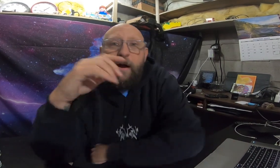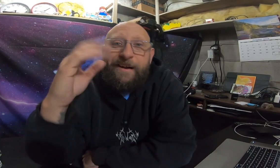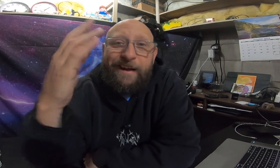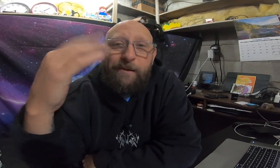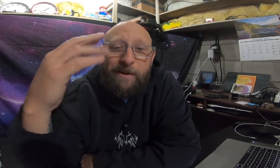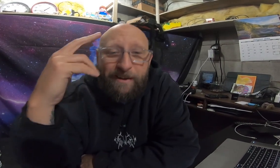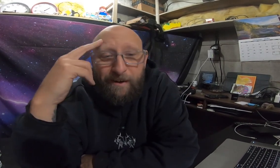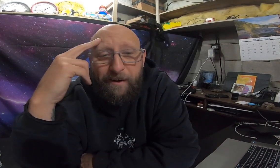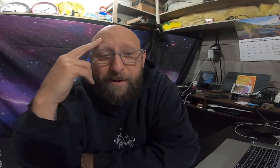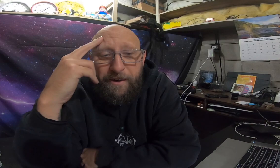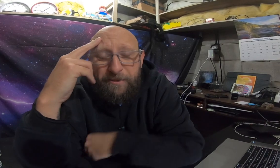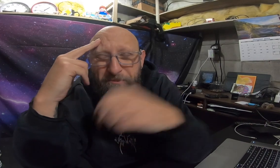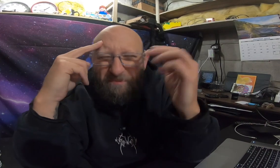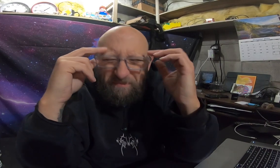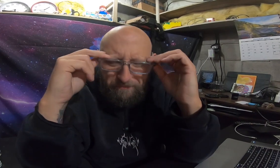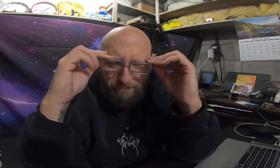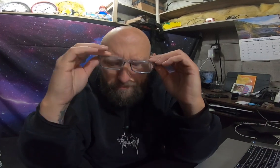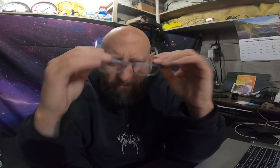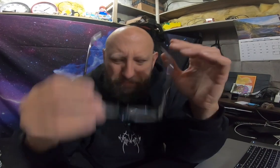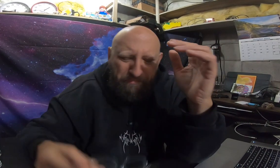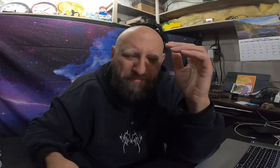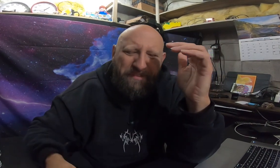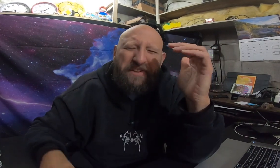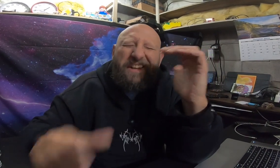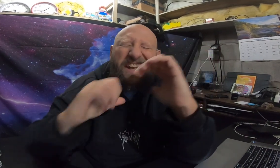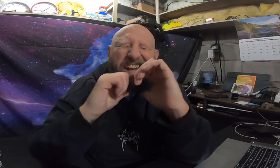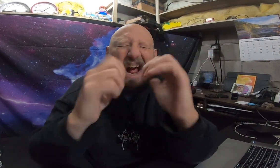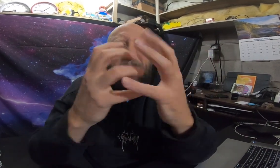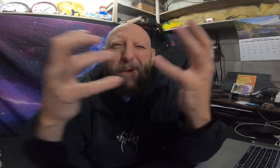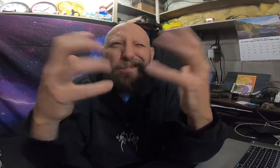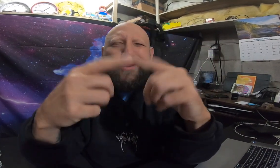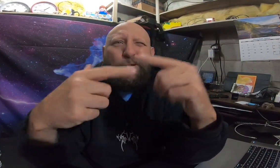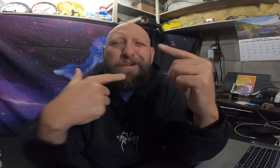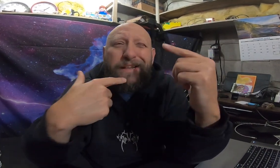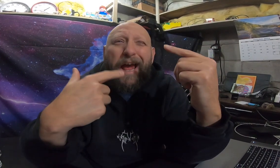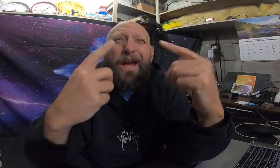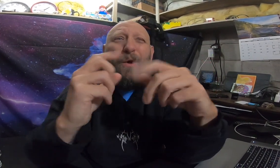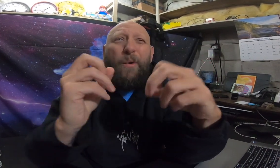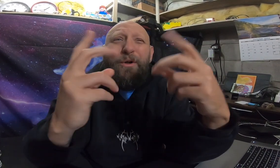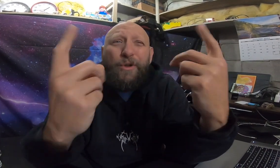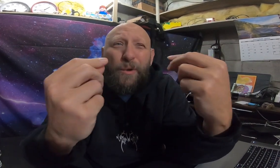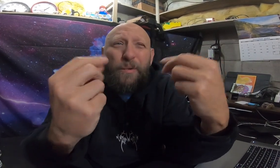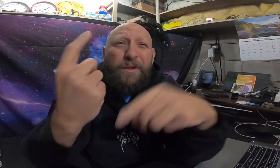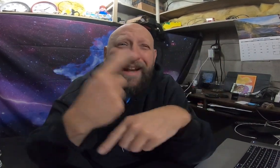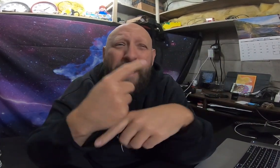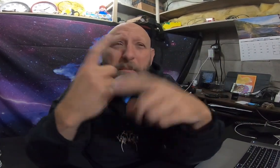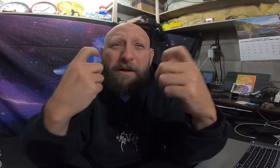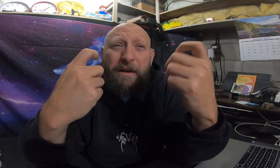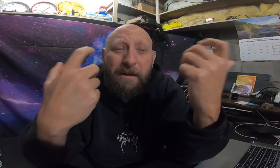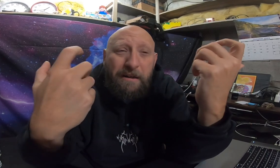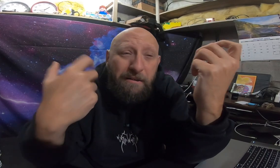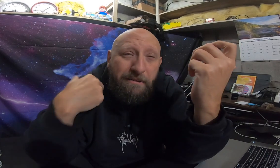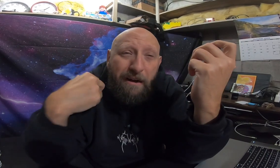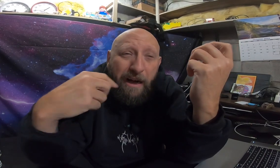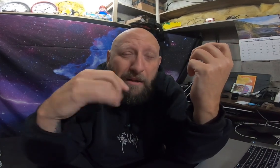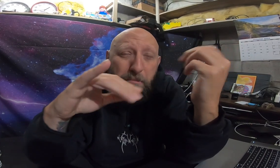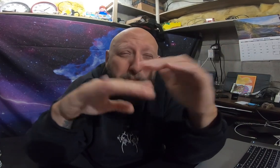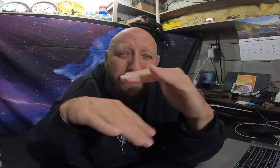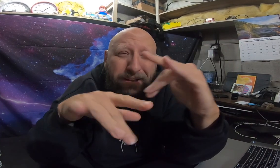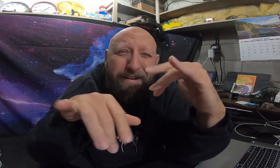anyway um and not much to stay or do today because i basically